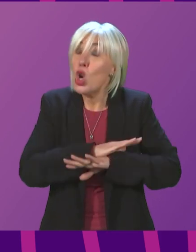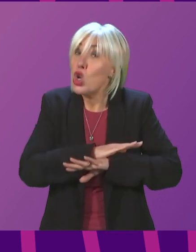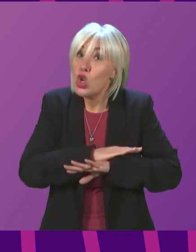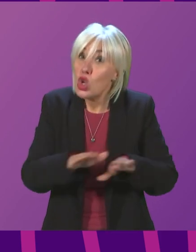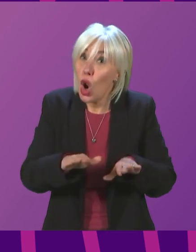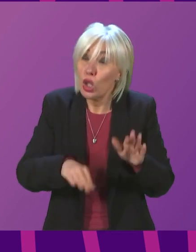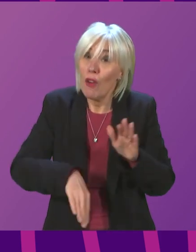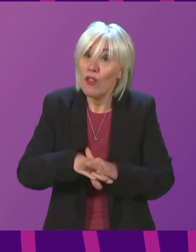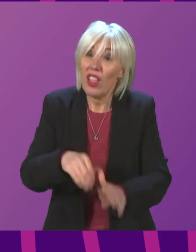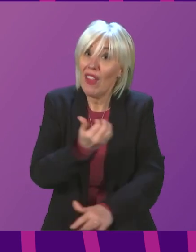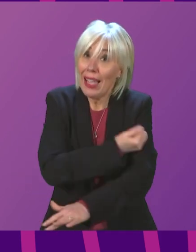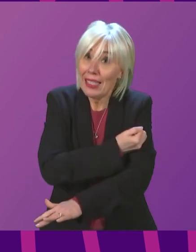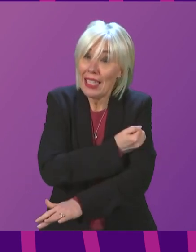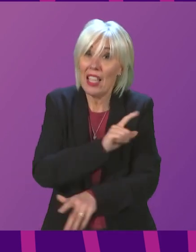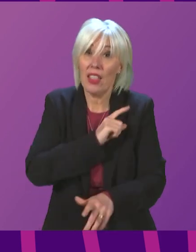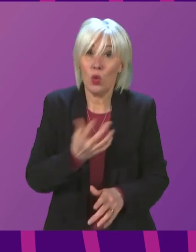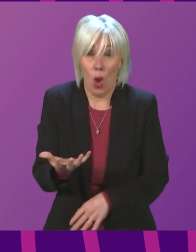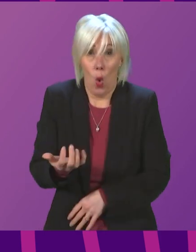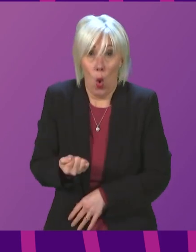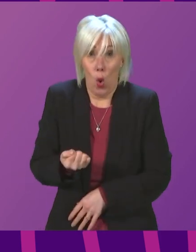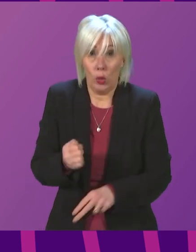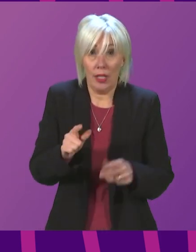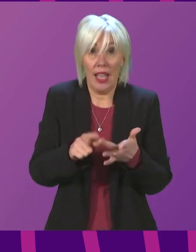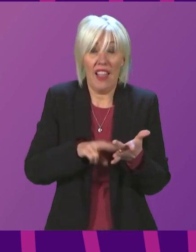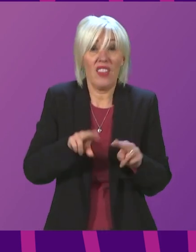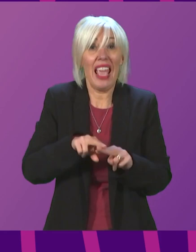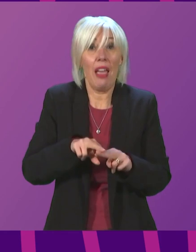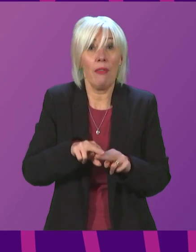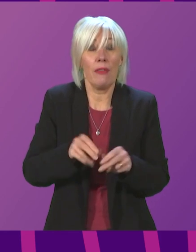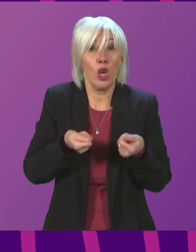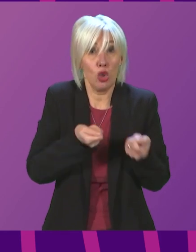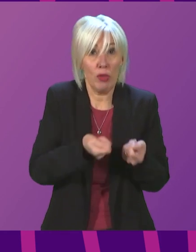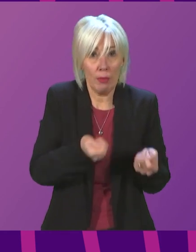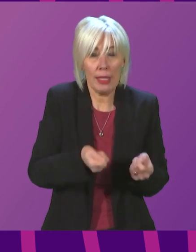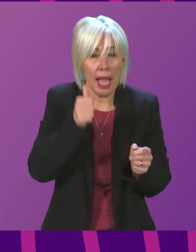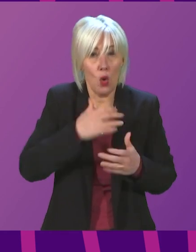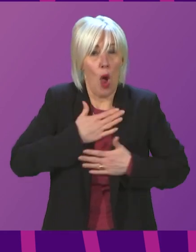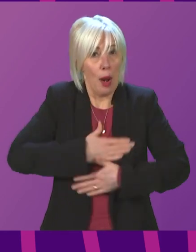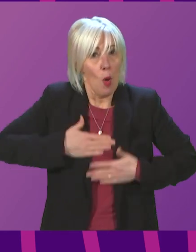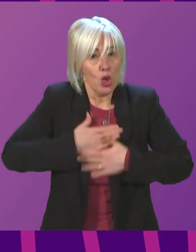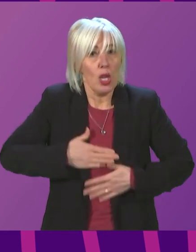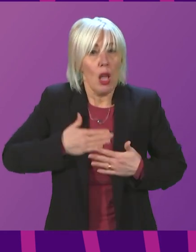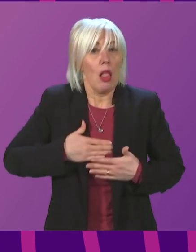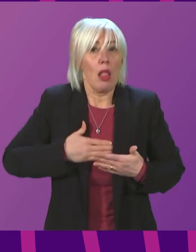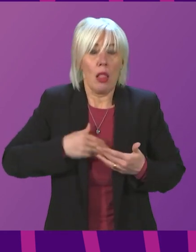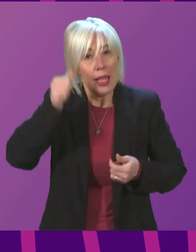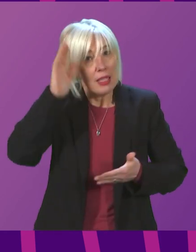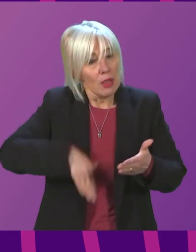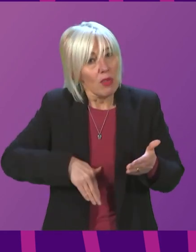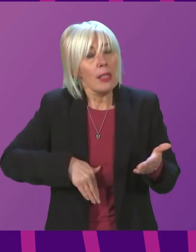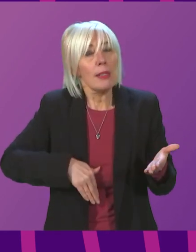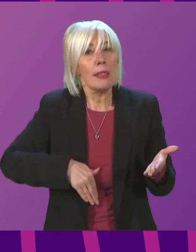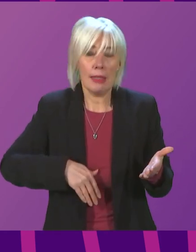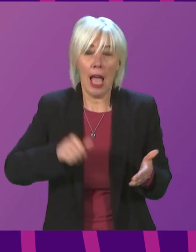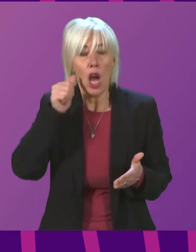understand, fully understand, that undergoing fertility treatment is an emotional experience for those involved. Treatment centres are providing counselling